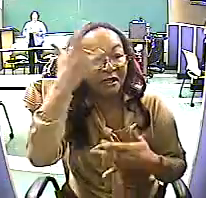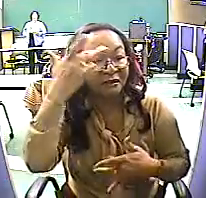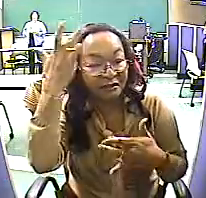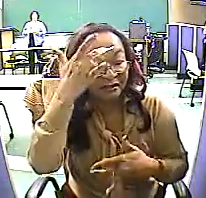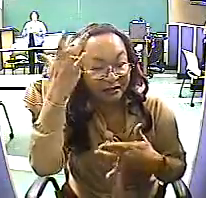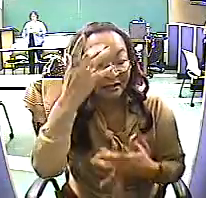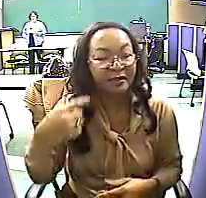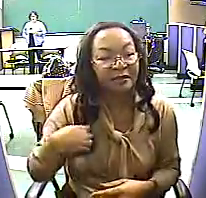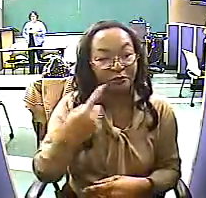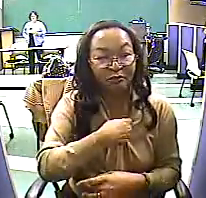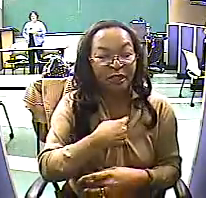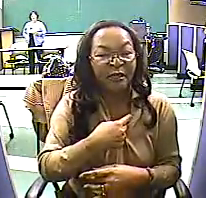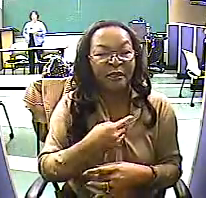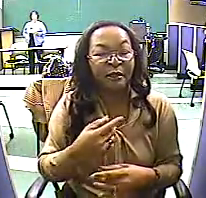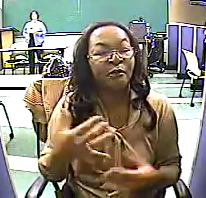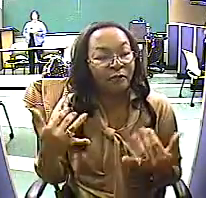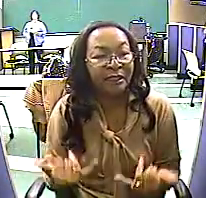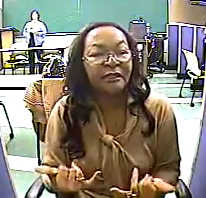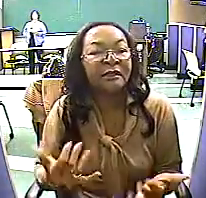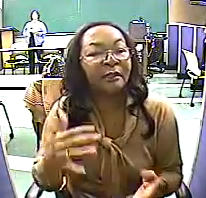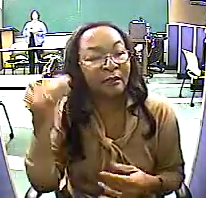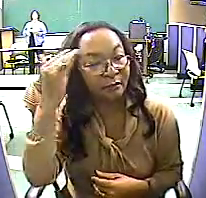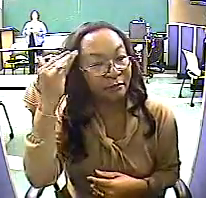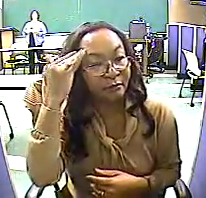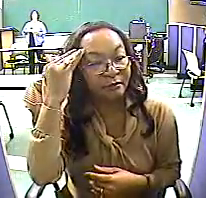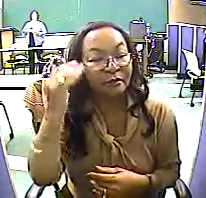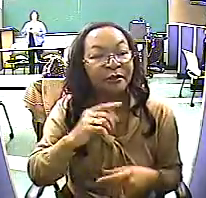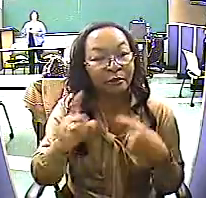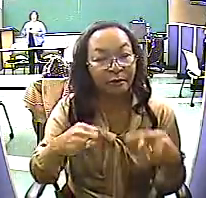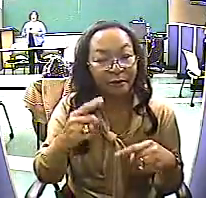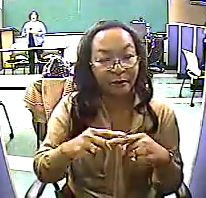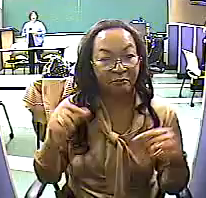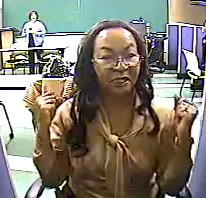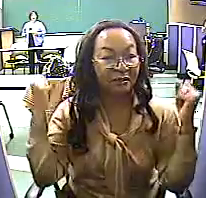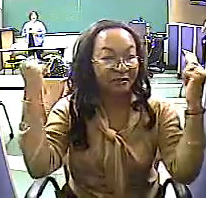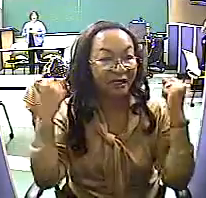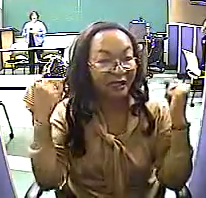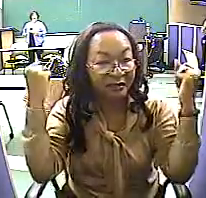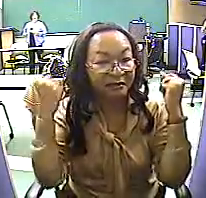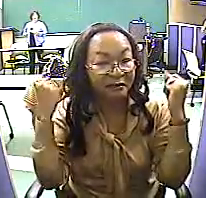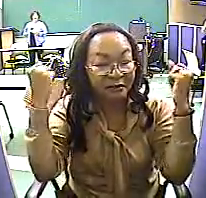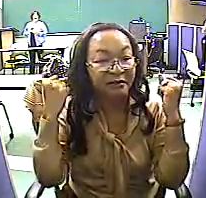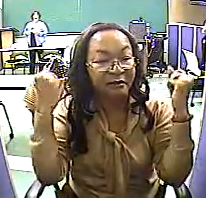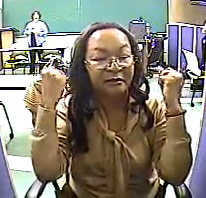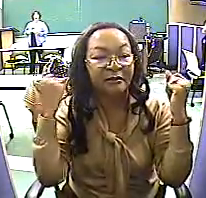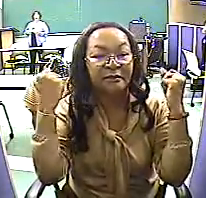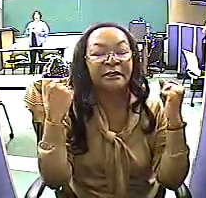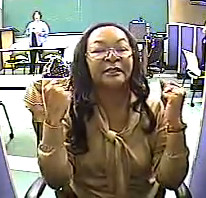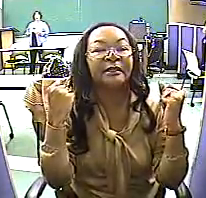exercising, watching our fat intake, and our cholesterol.